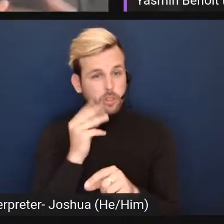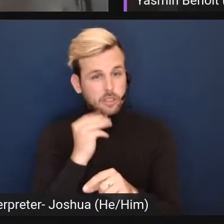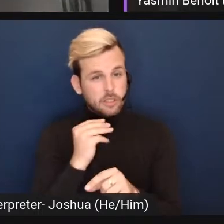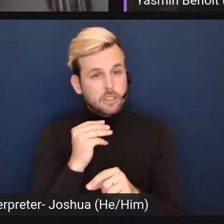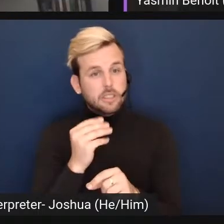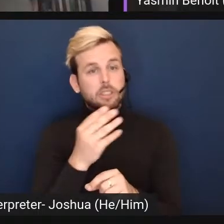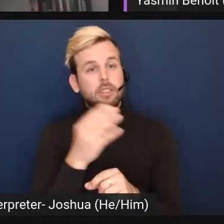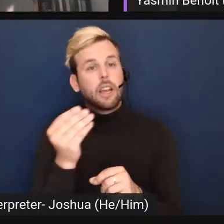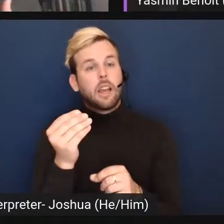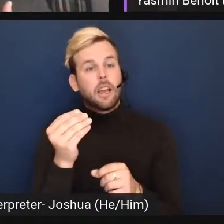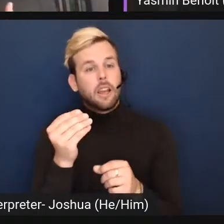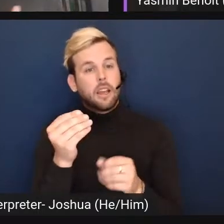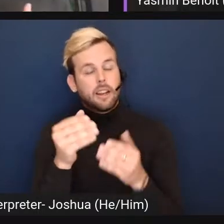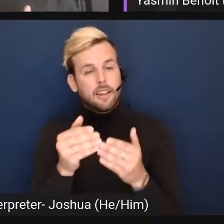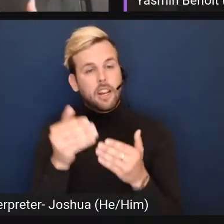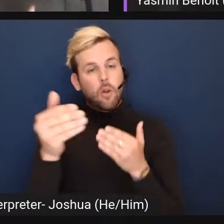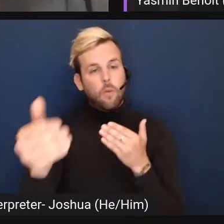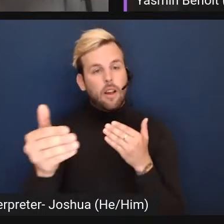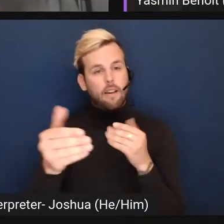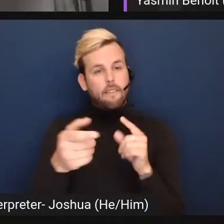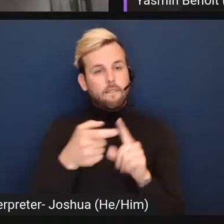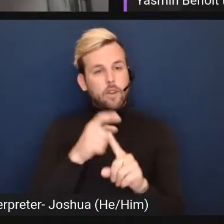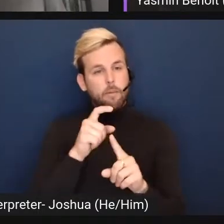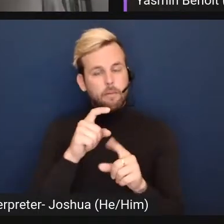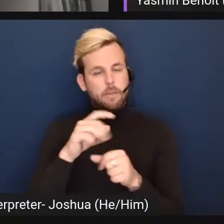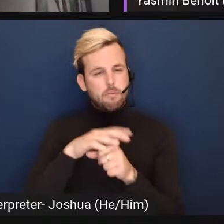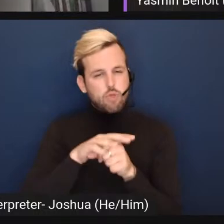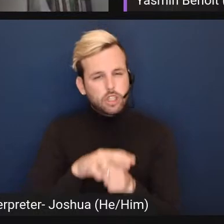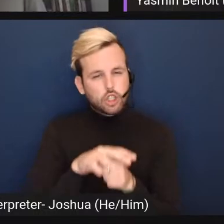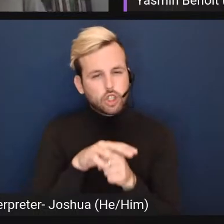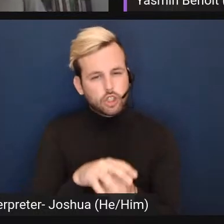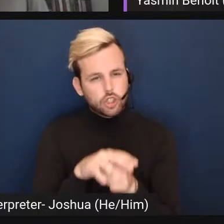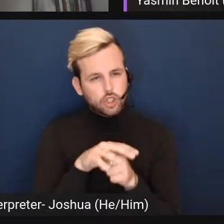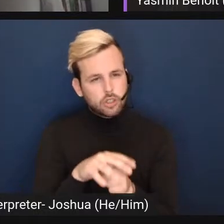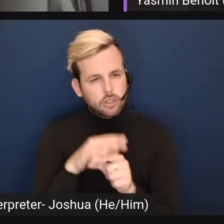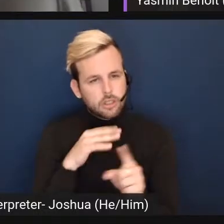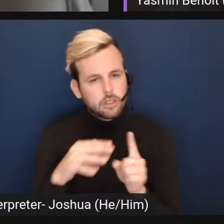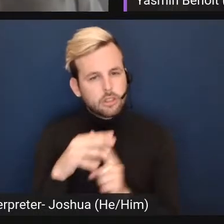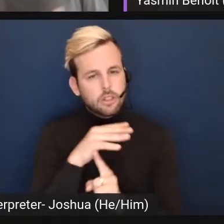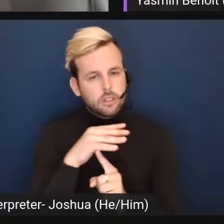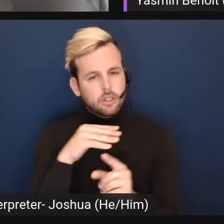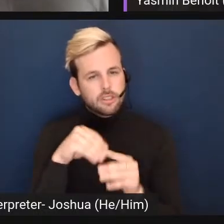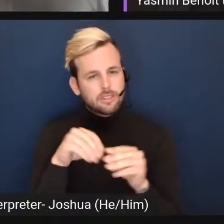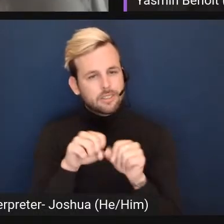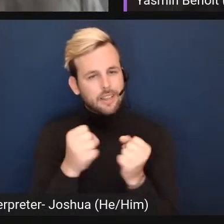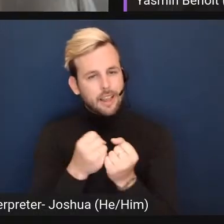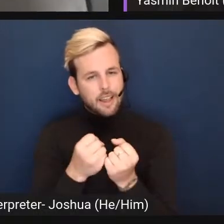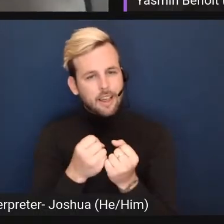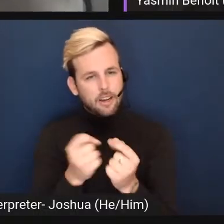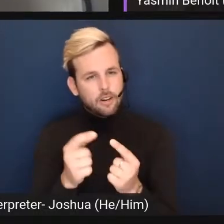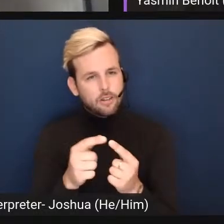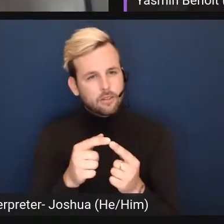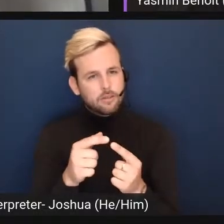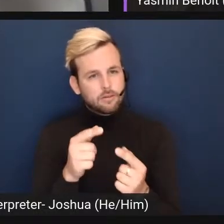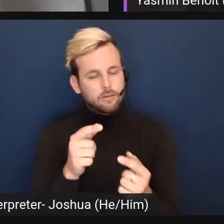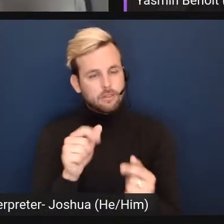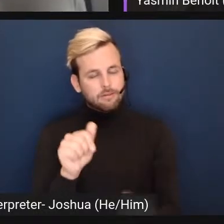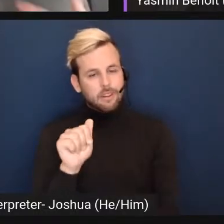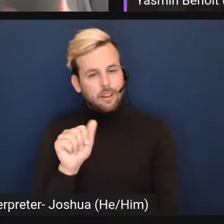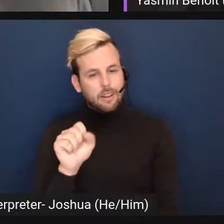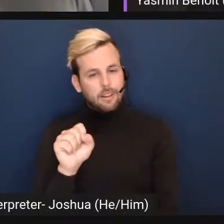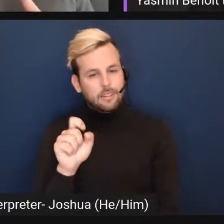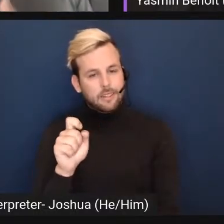and get away from this the pressure that exists in our society we're forming a sexuality that we don't have